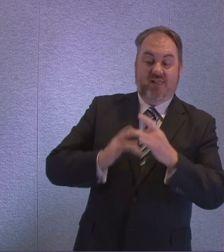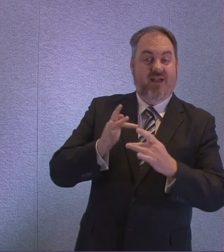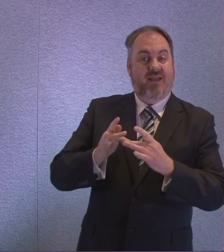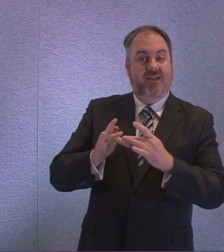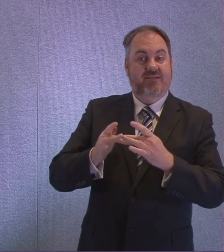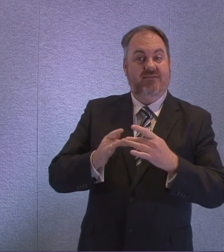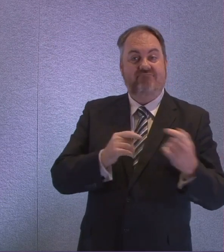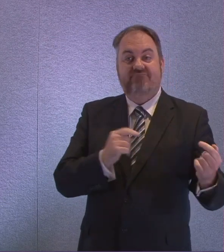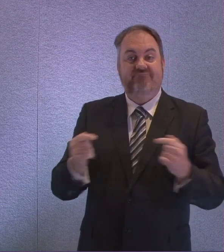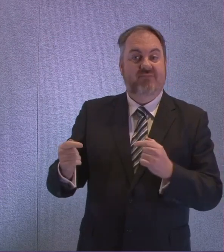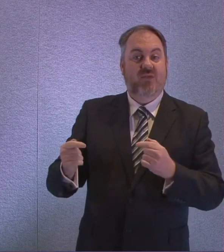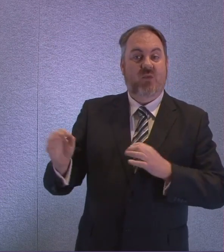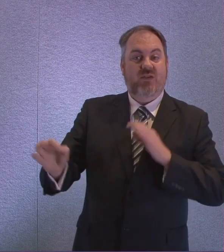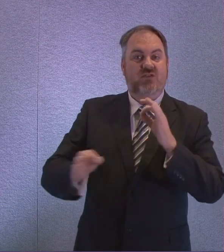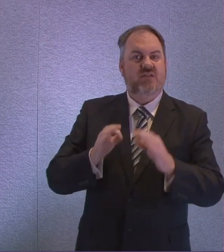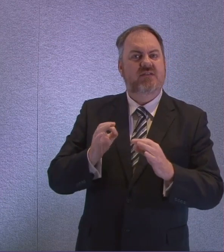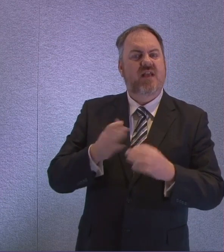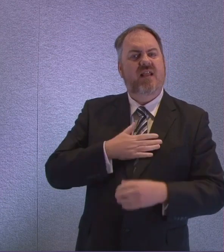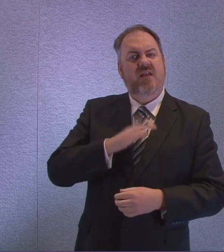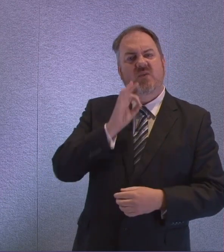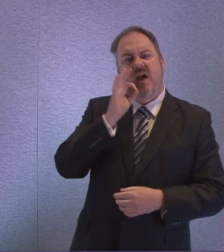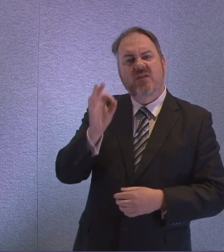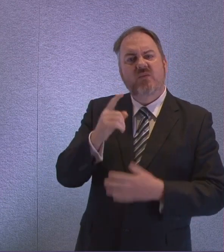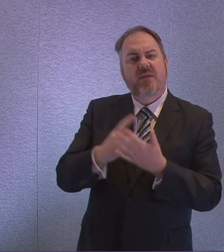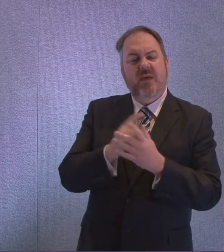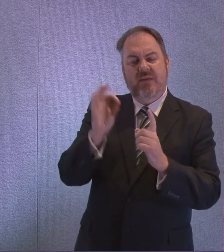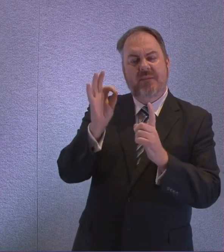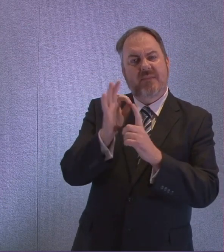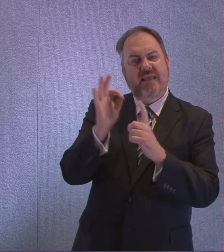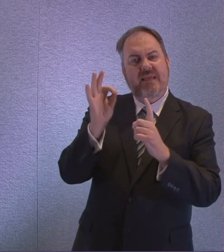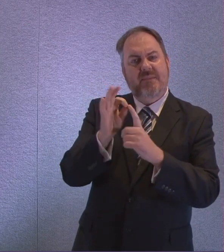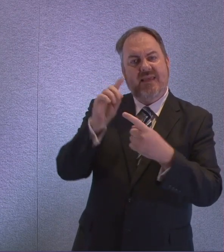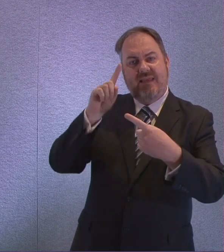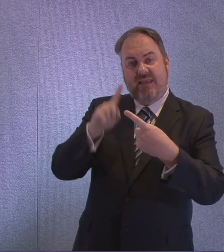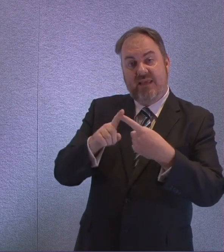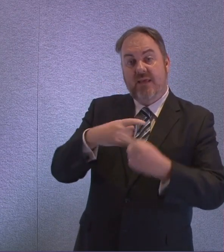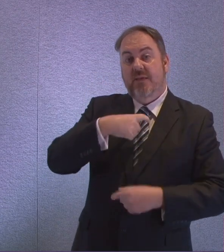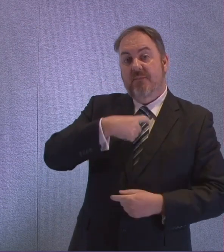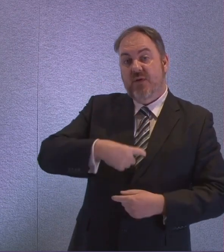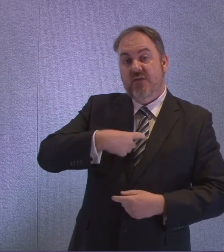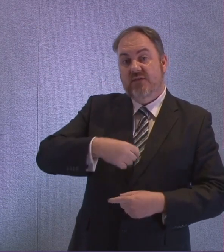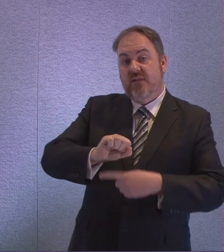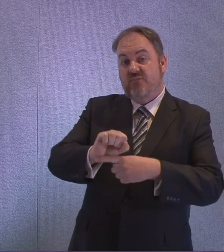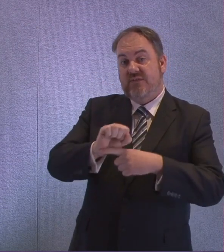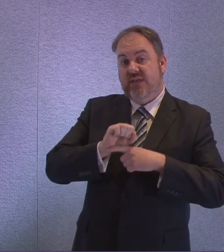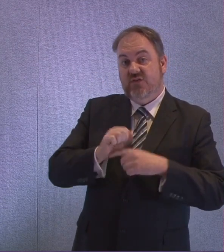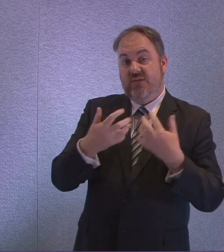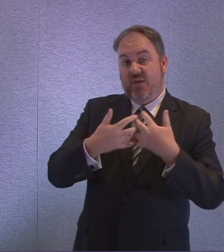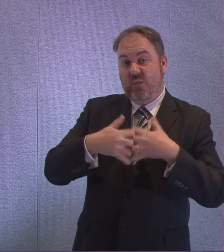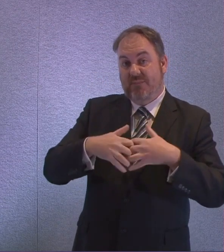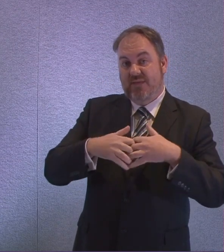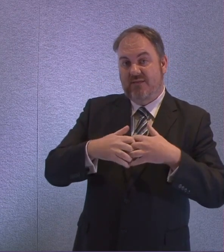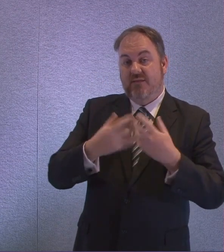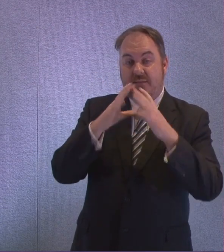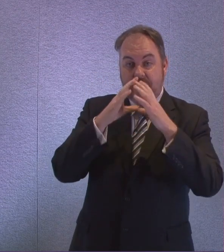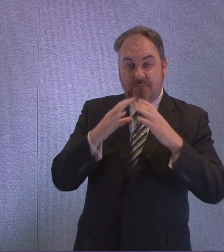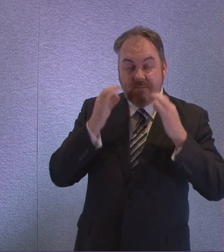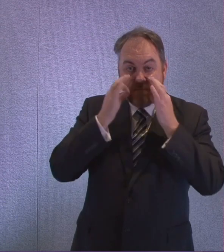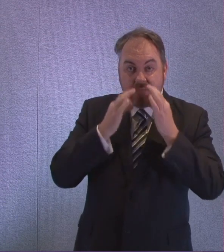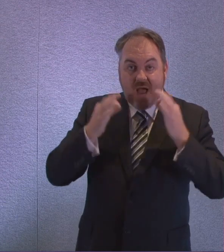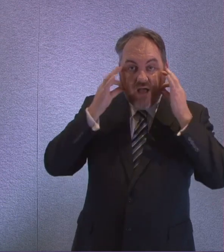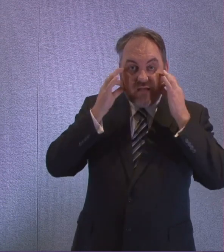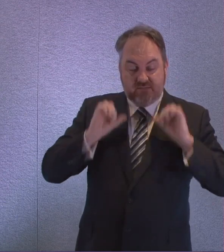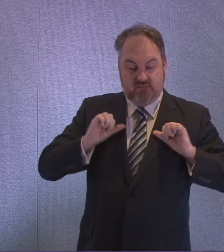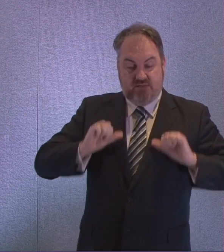about Personal Protection Equipment or PPE as it's commonly called. Now, unions are saying the PPE guidelines are confusing.